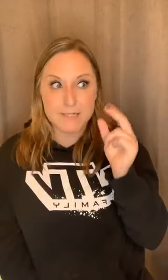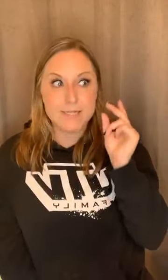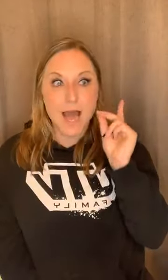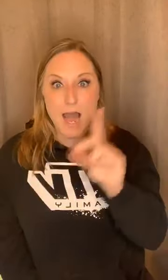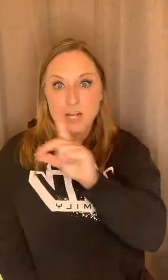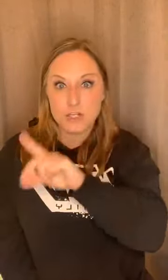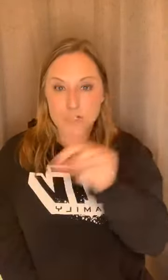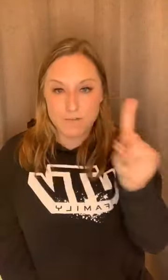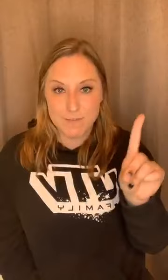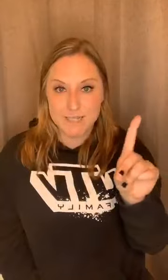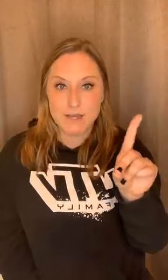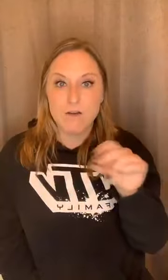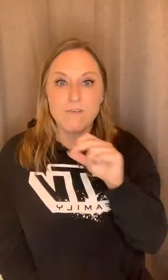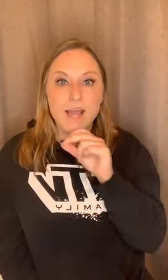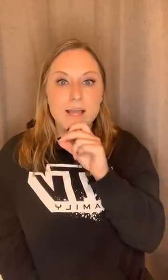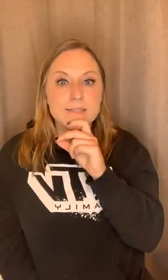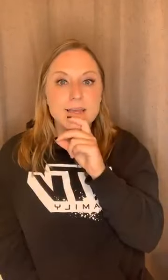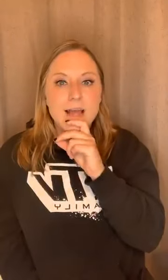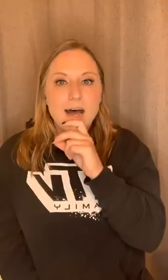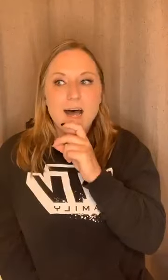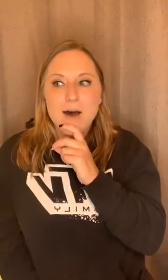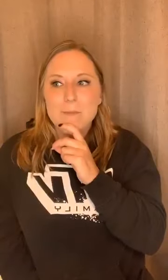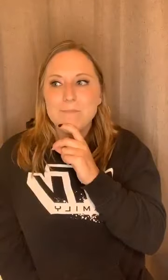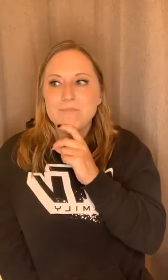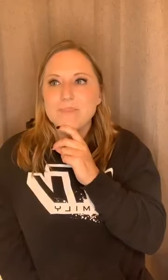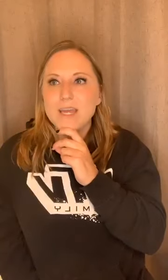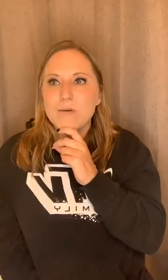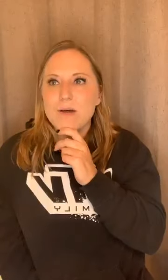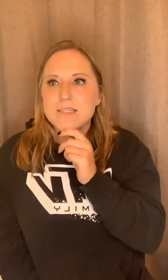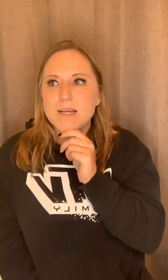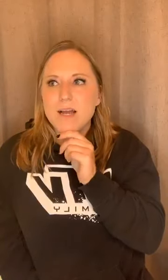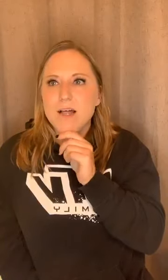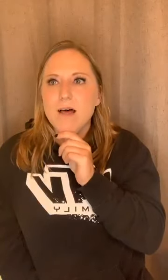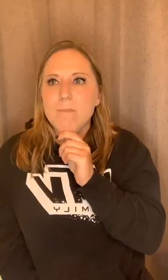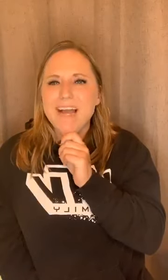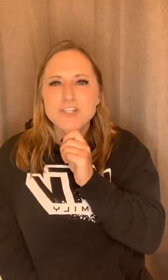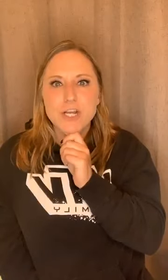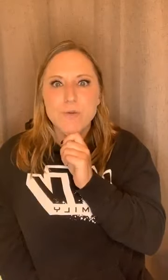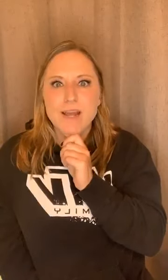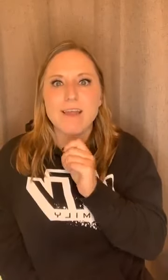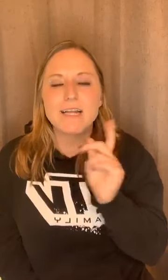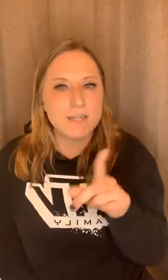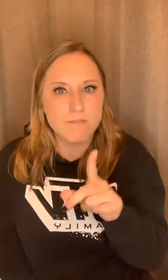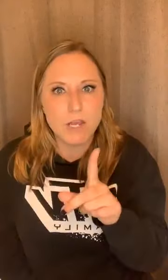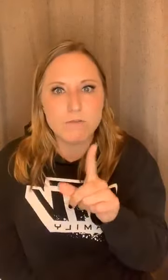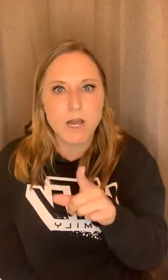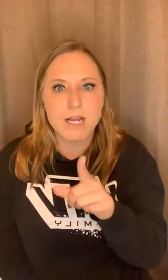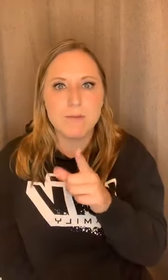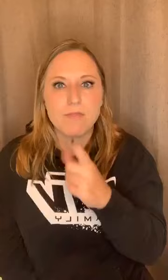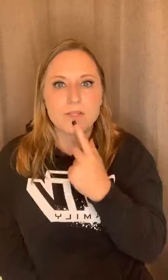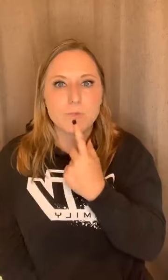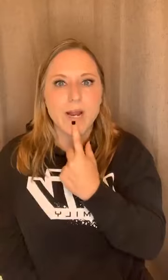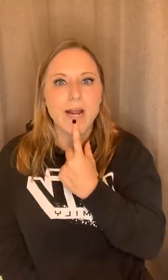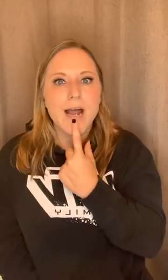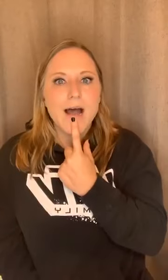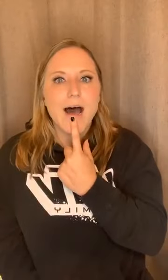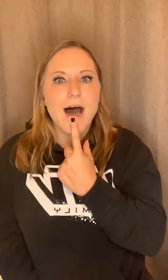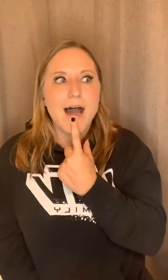I shift myself. And, um, it was, uh, back in January, I think I did a video talking about this where I,